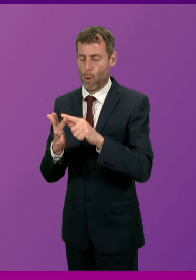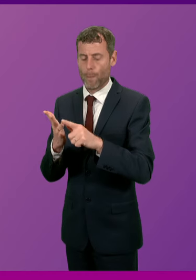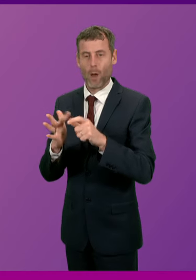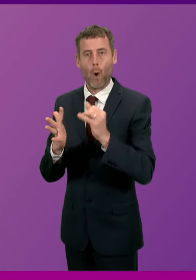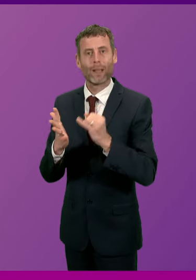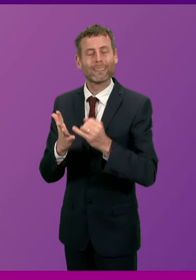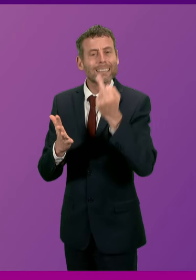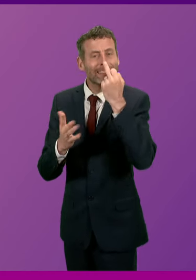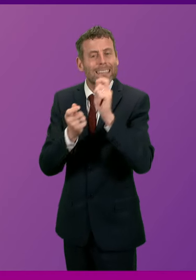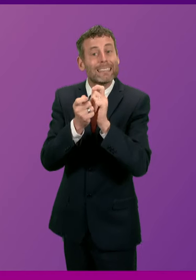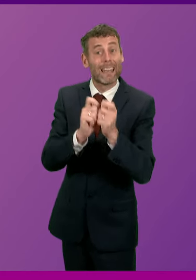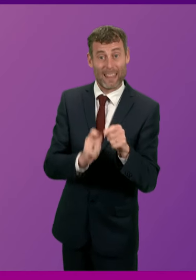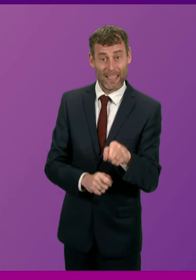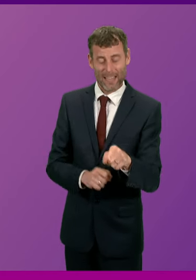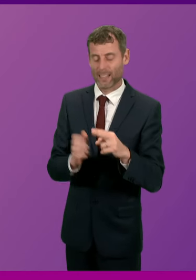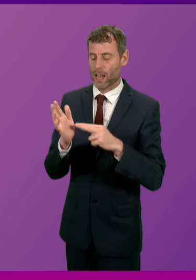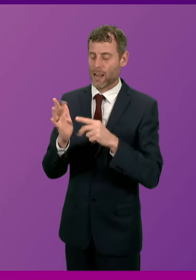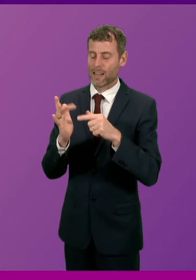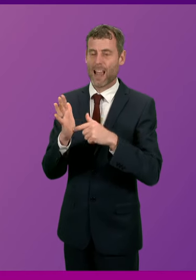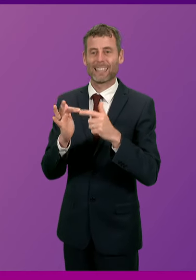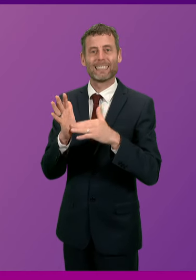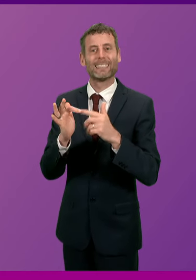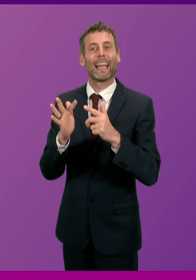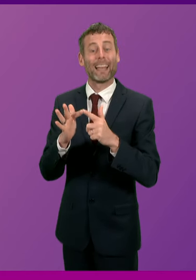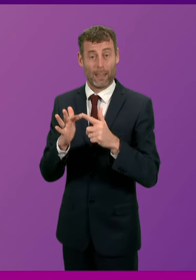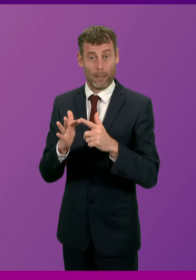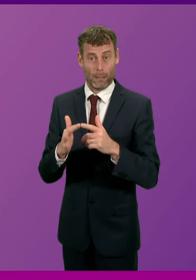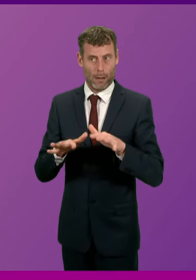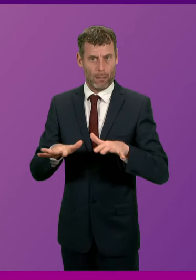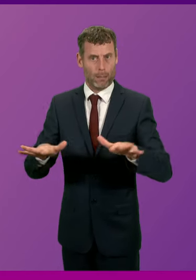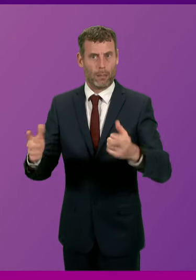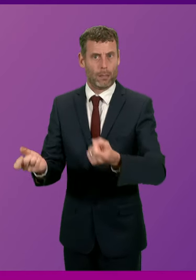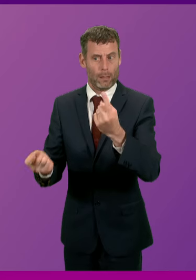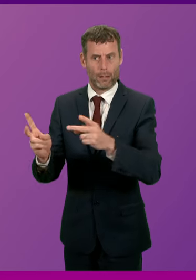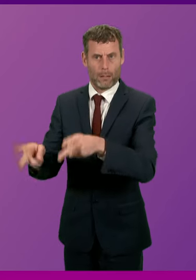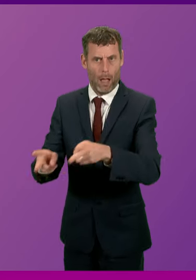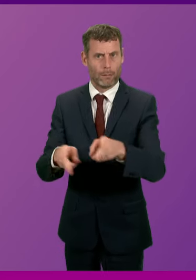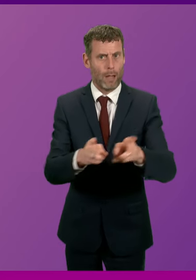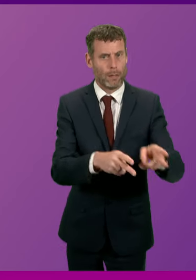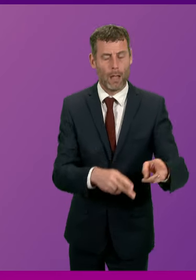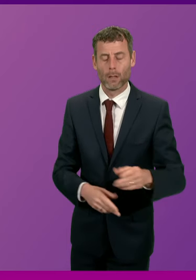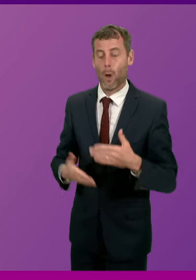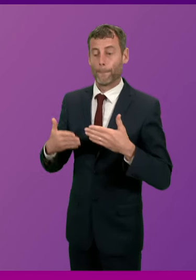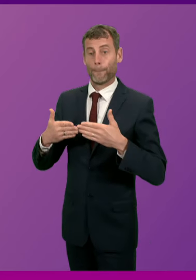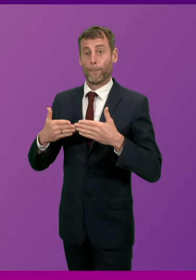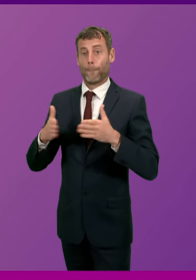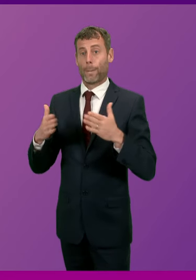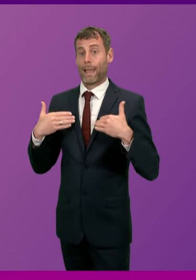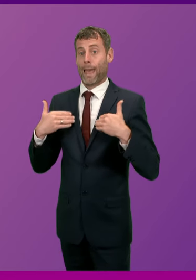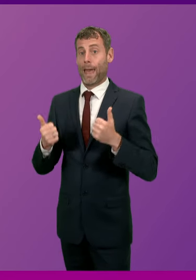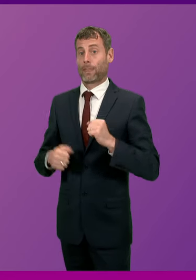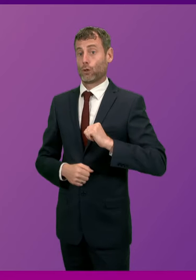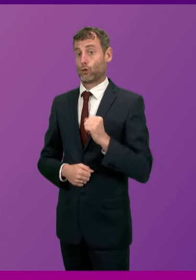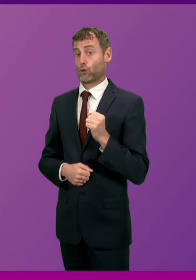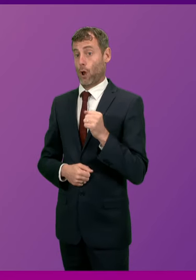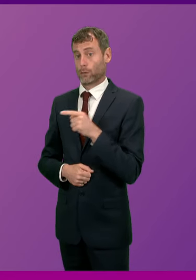appearance of nitazines in the drug supply. Public Health Scotland have been issuing alerts via radar, that's